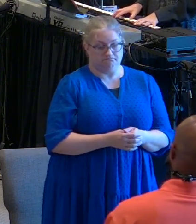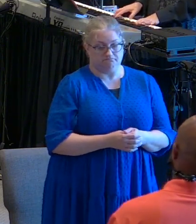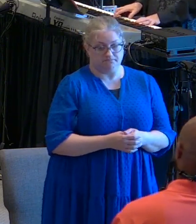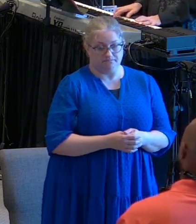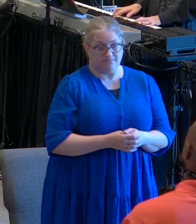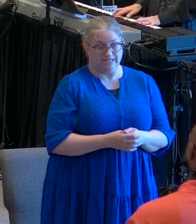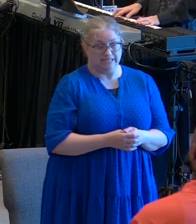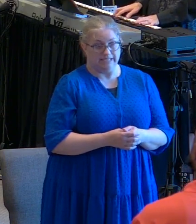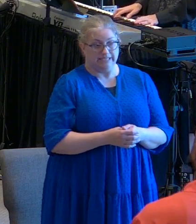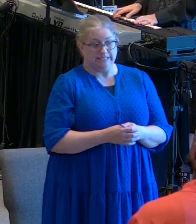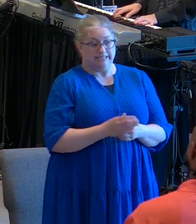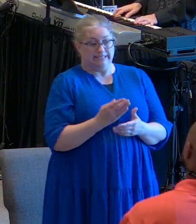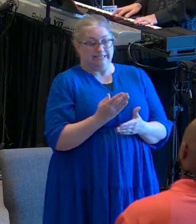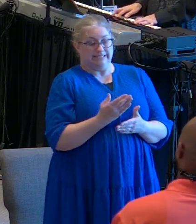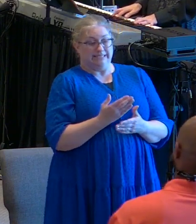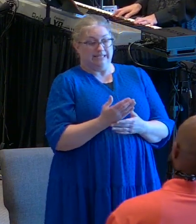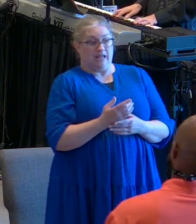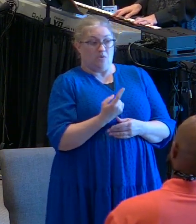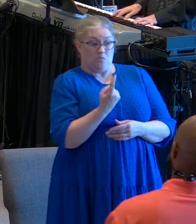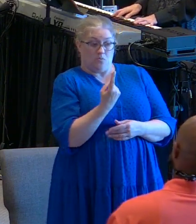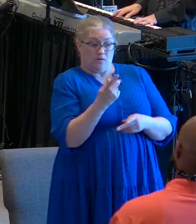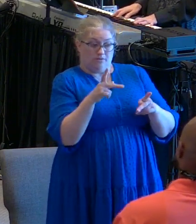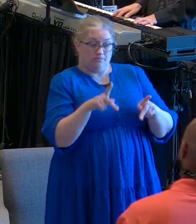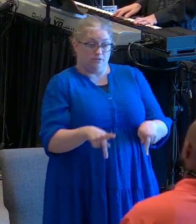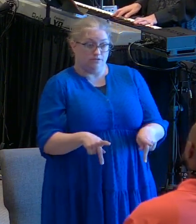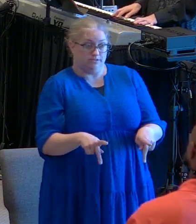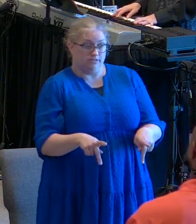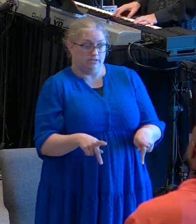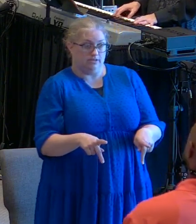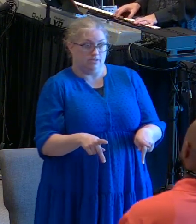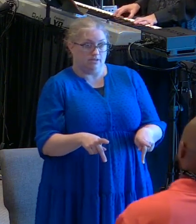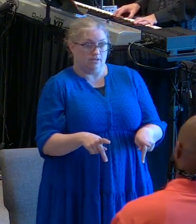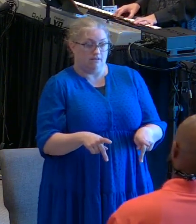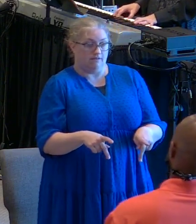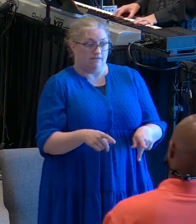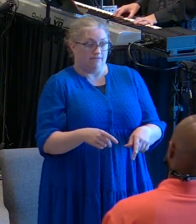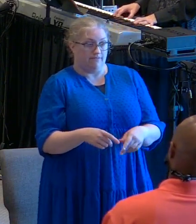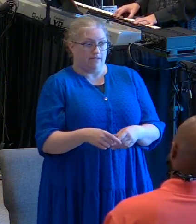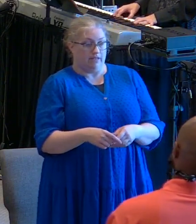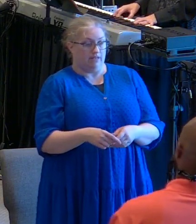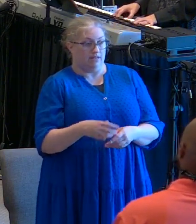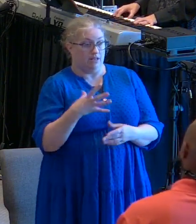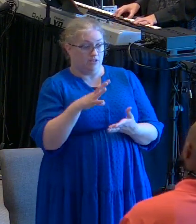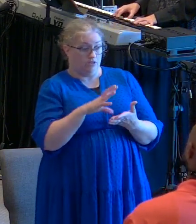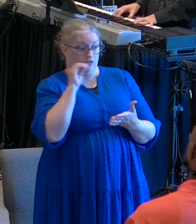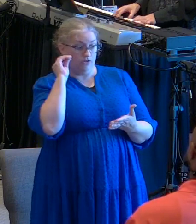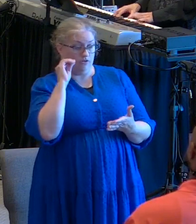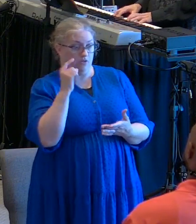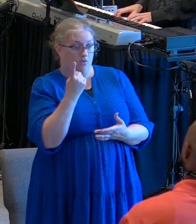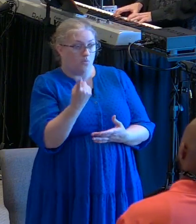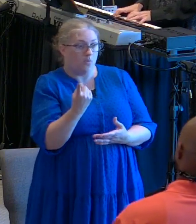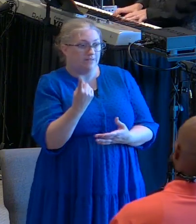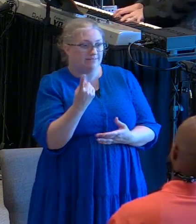somehow someone realized that one place on his cheek still had its feeling